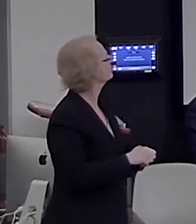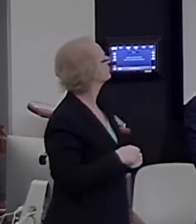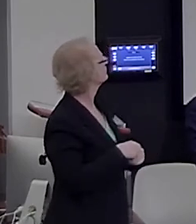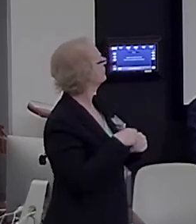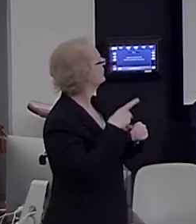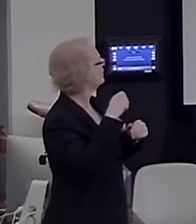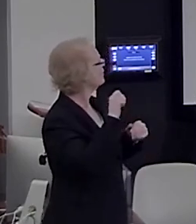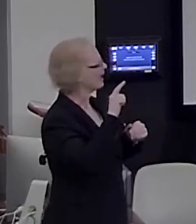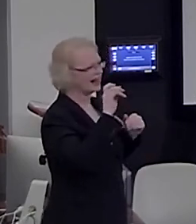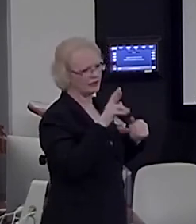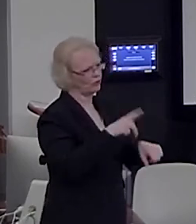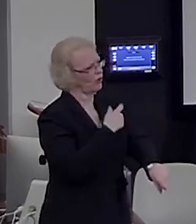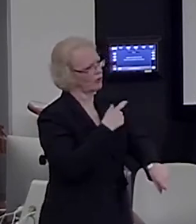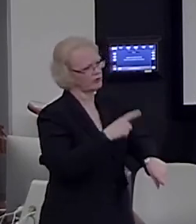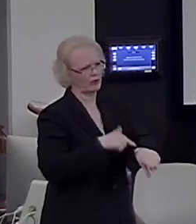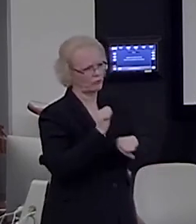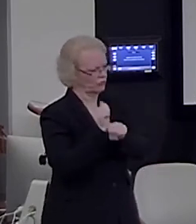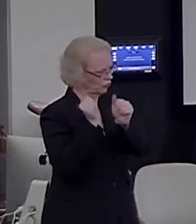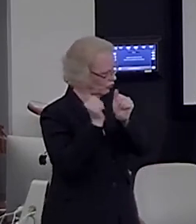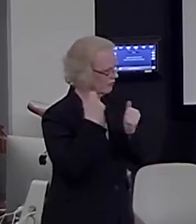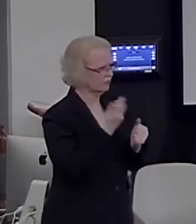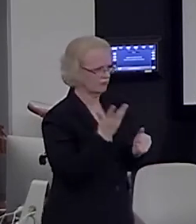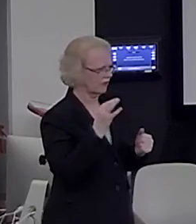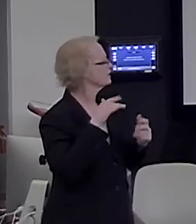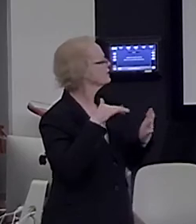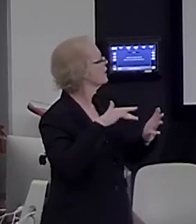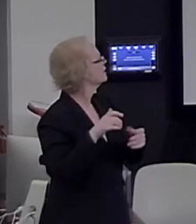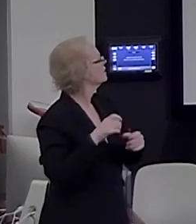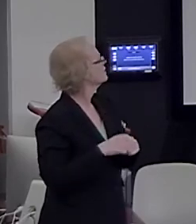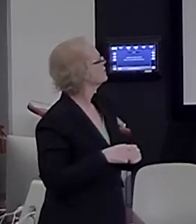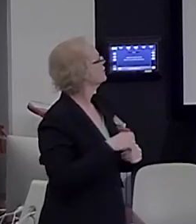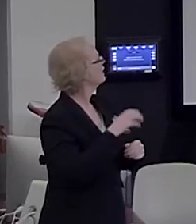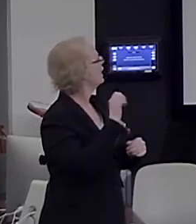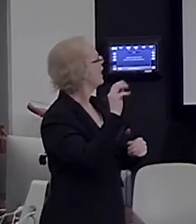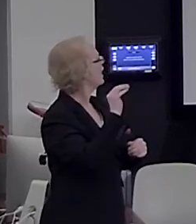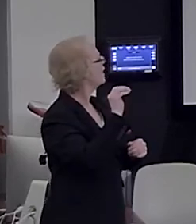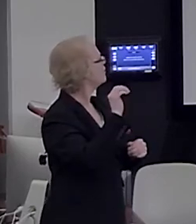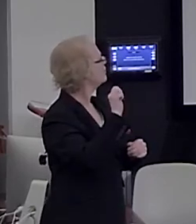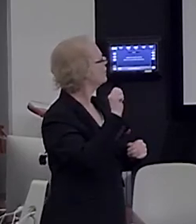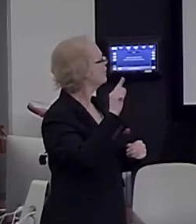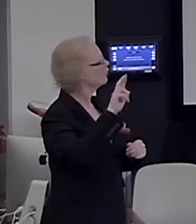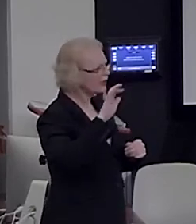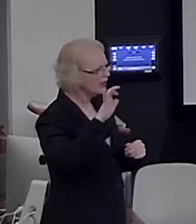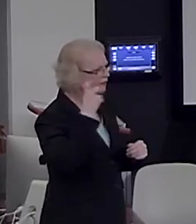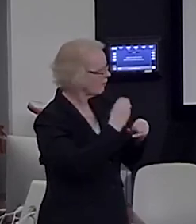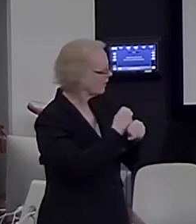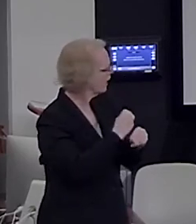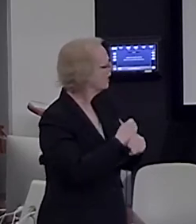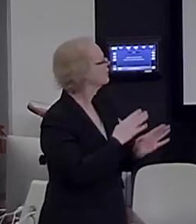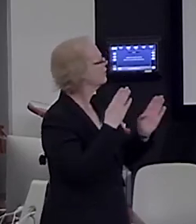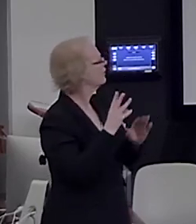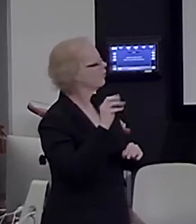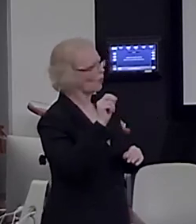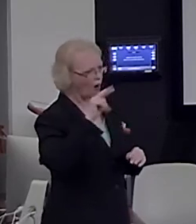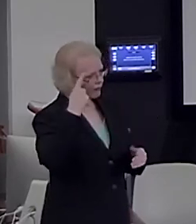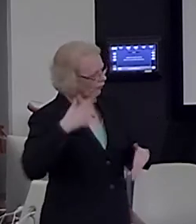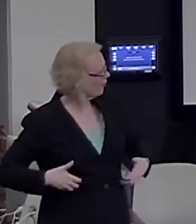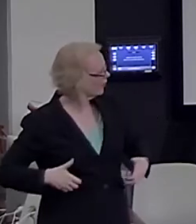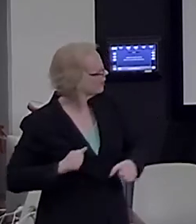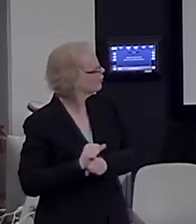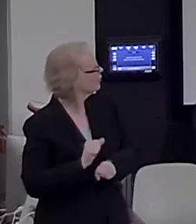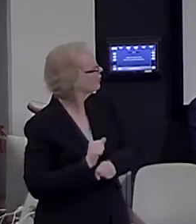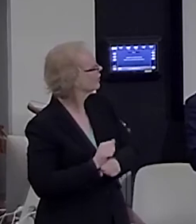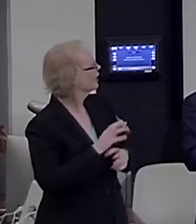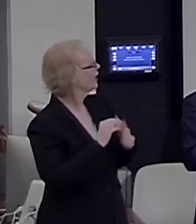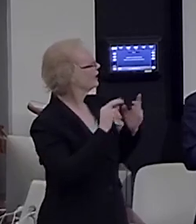collaborator on all of the language studies, Maria Maleric for the mathematical work, Leaping Wong for the monkey work, and Matt